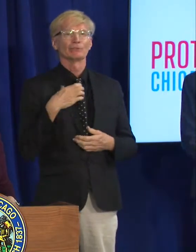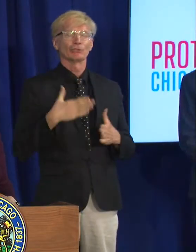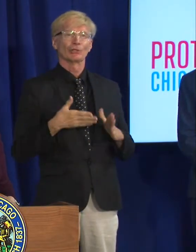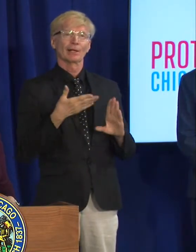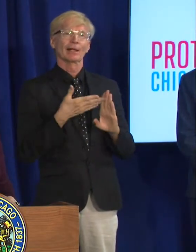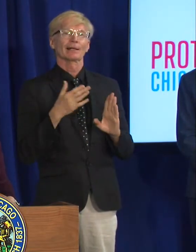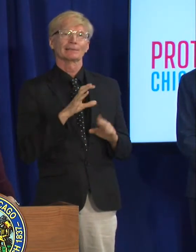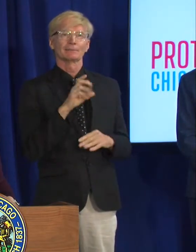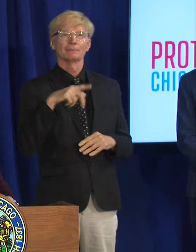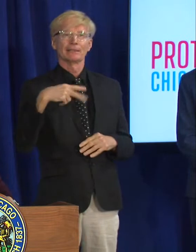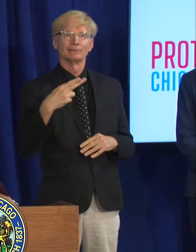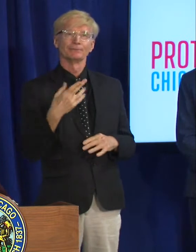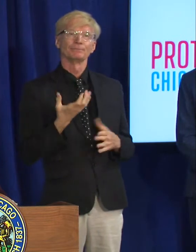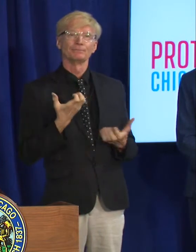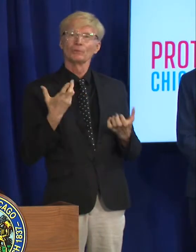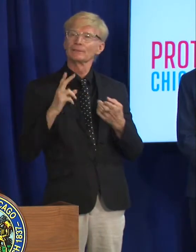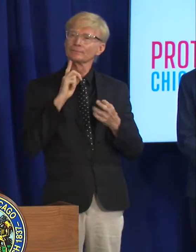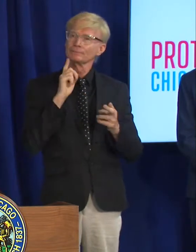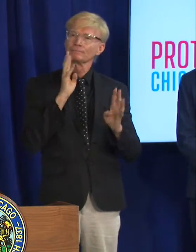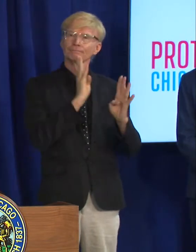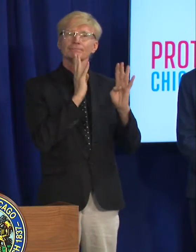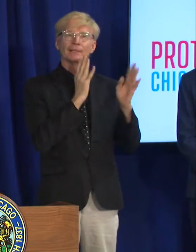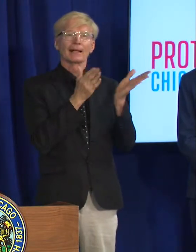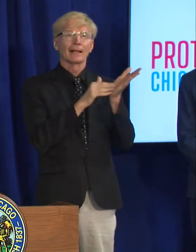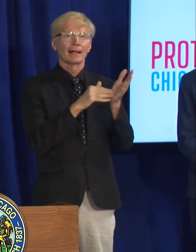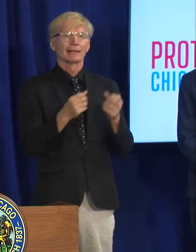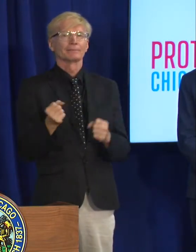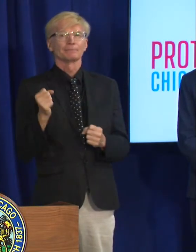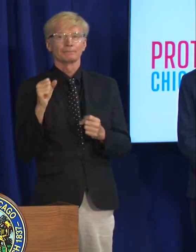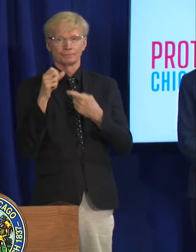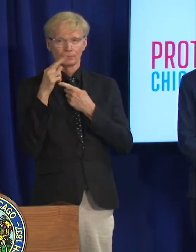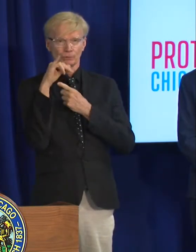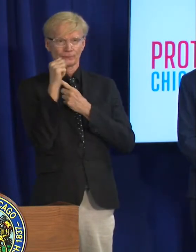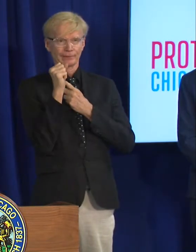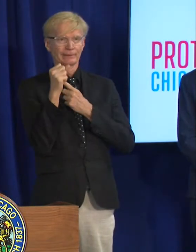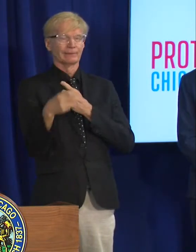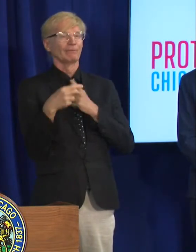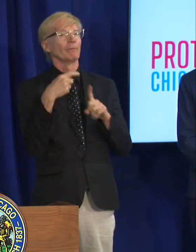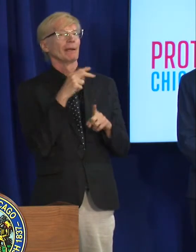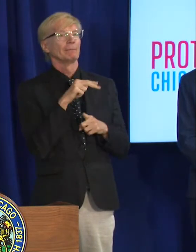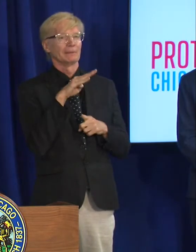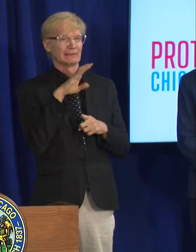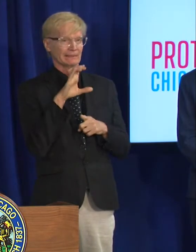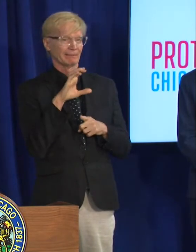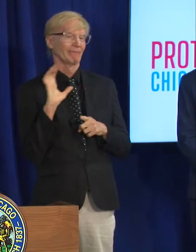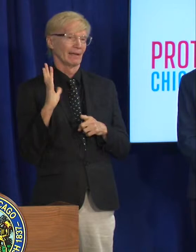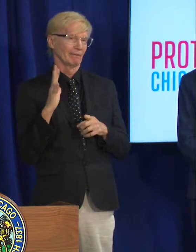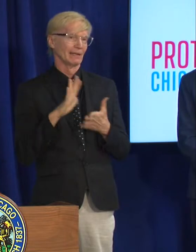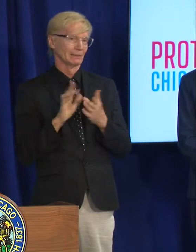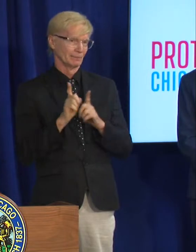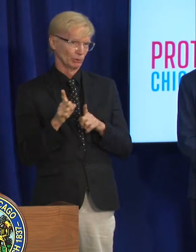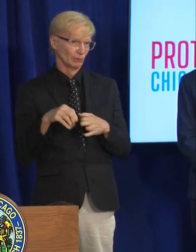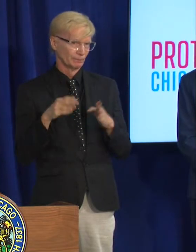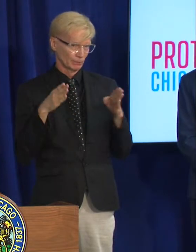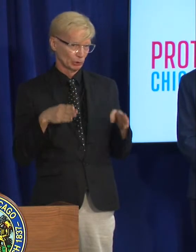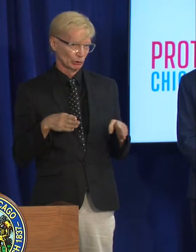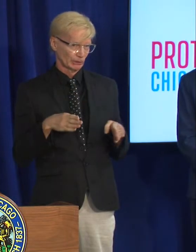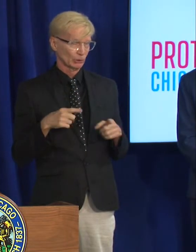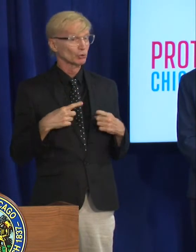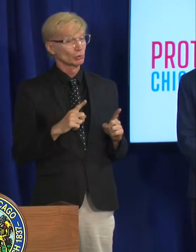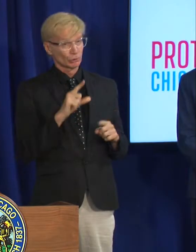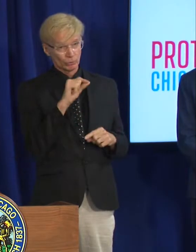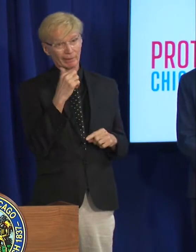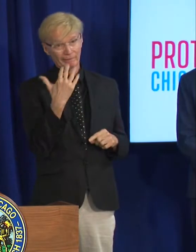if you can just introduce yourself that'd great to the lights absolutely chris hosh with nbc5 nice to meet you in person um so during the